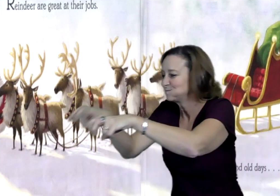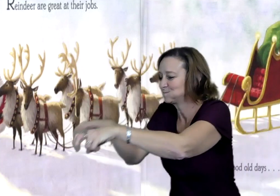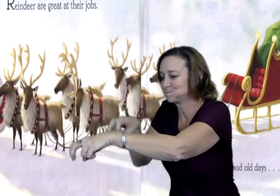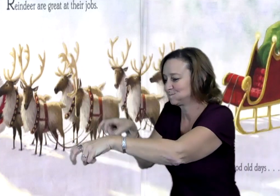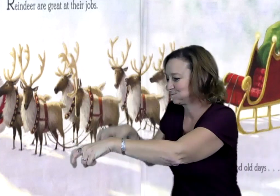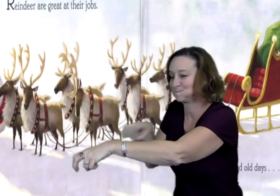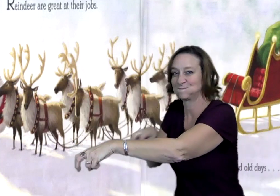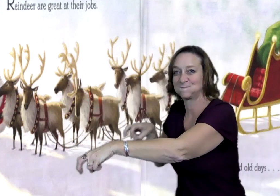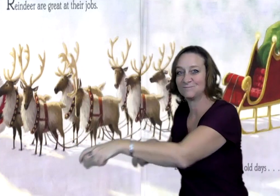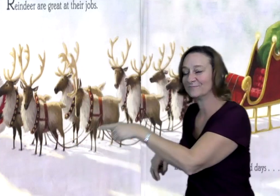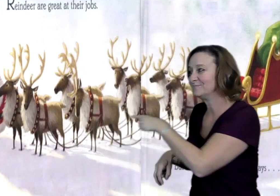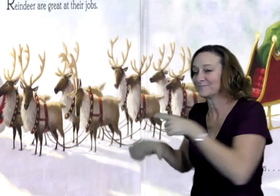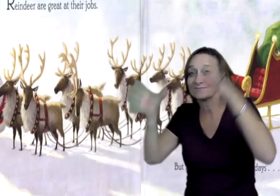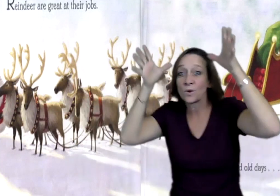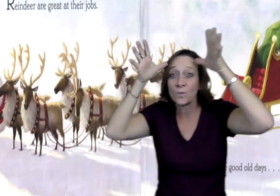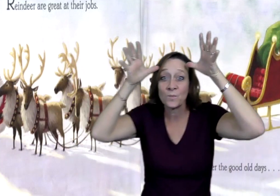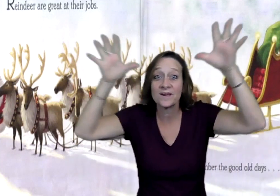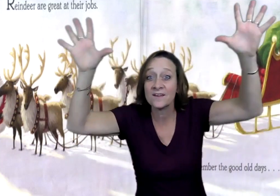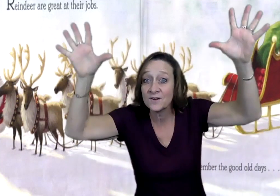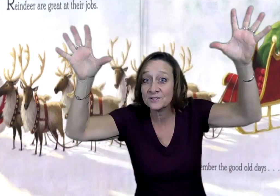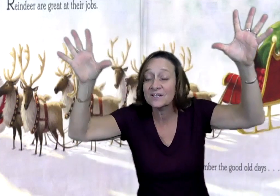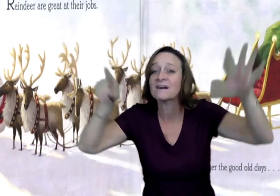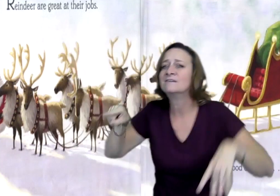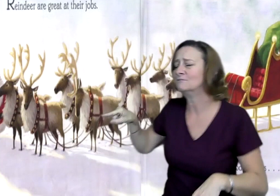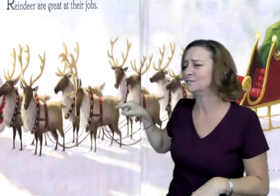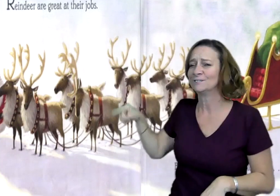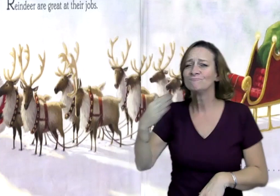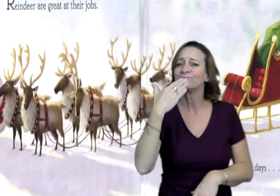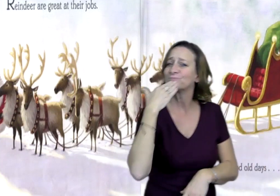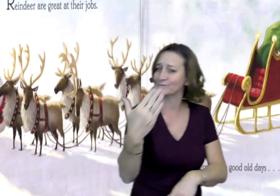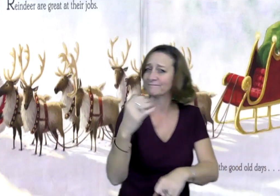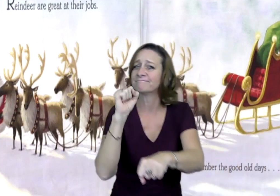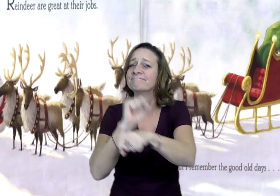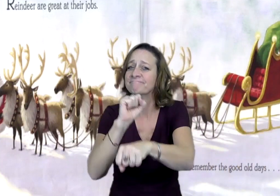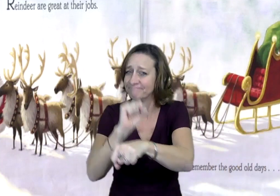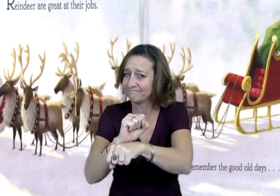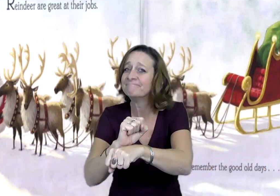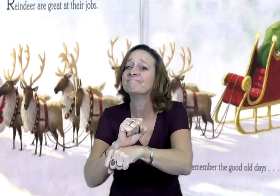See the pairs of reindeer? Reindeer are great at their jobs.